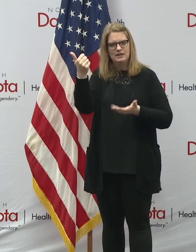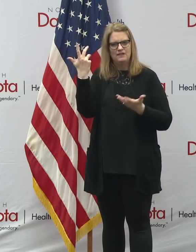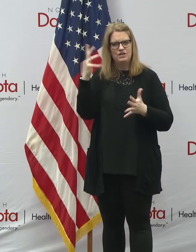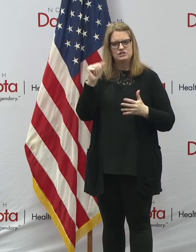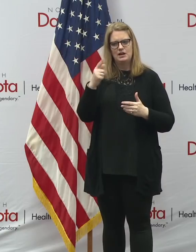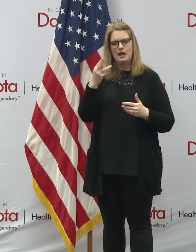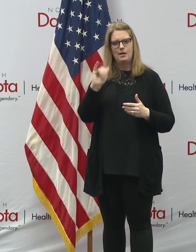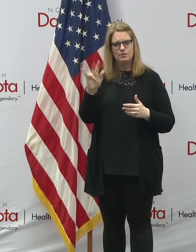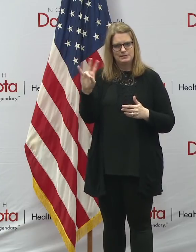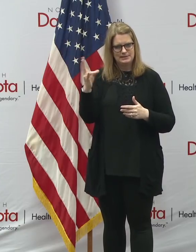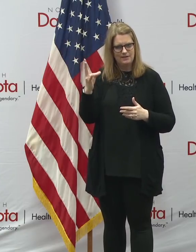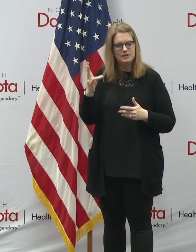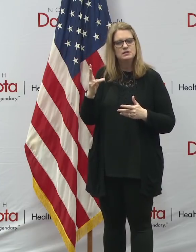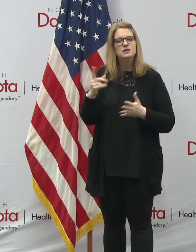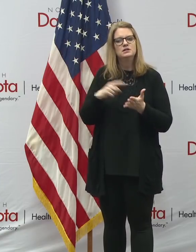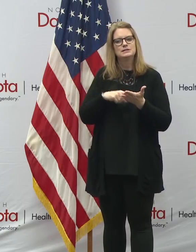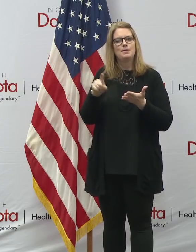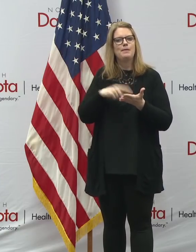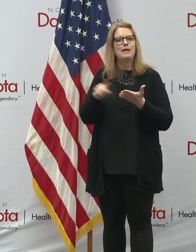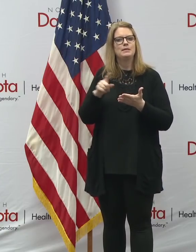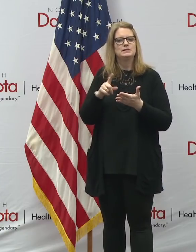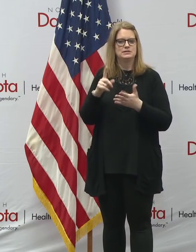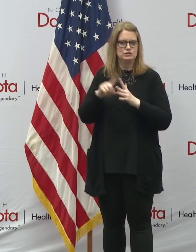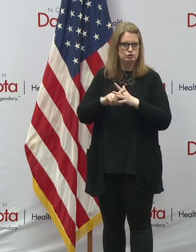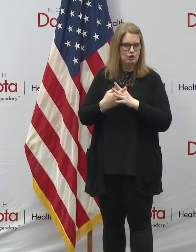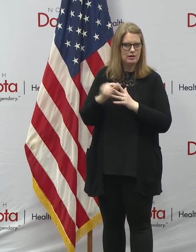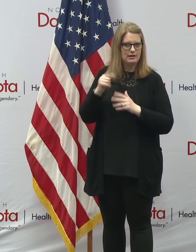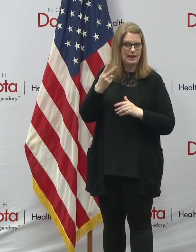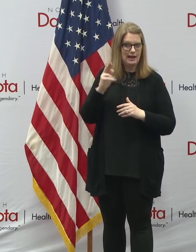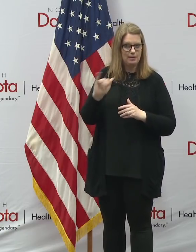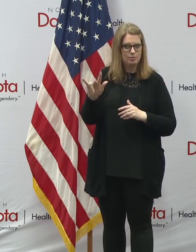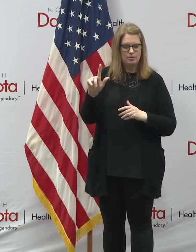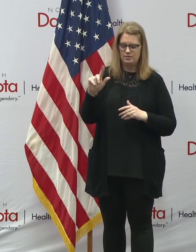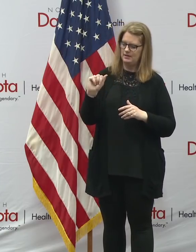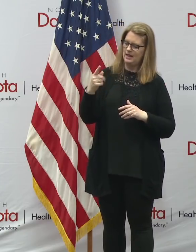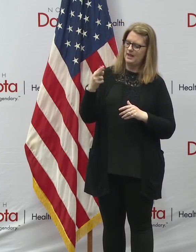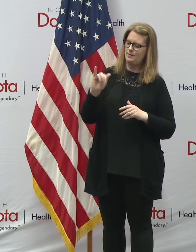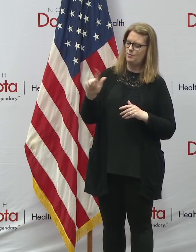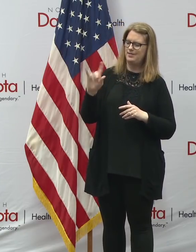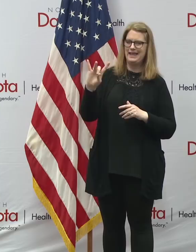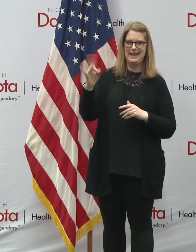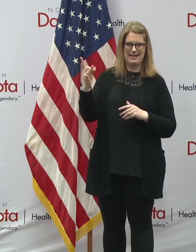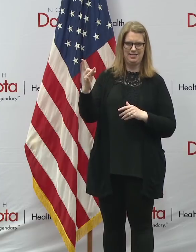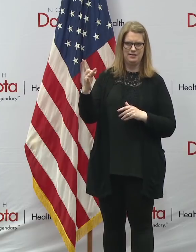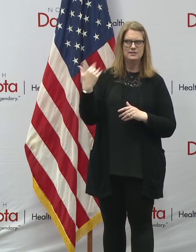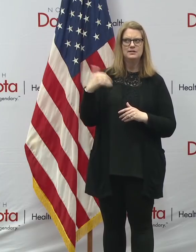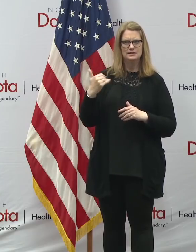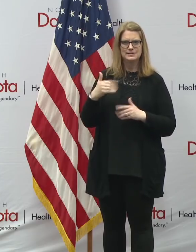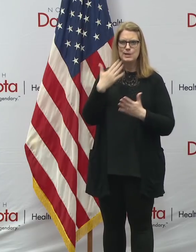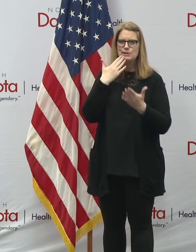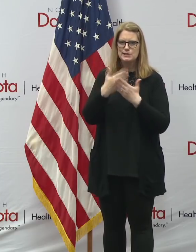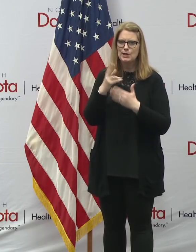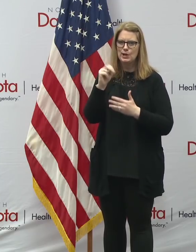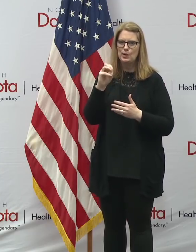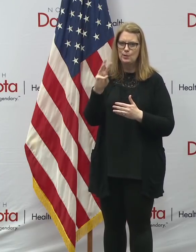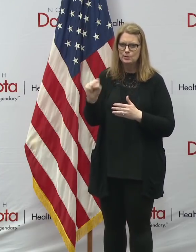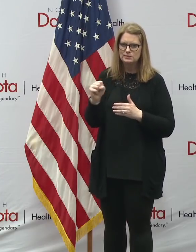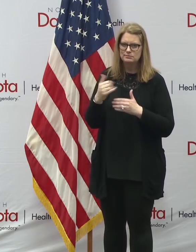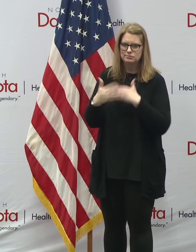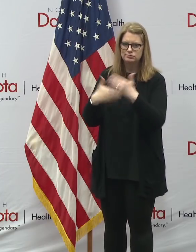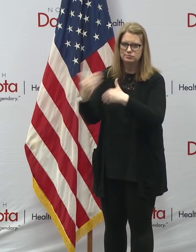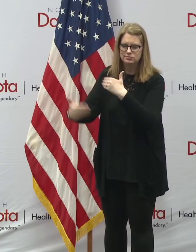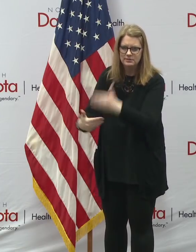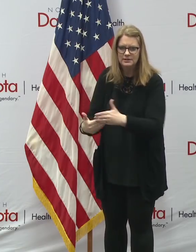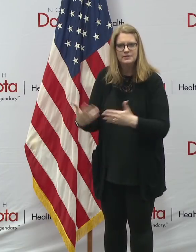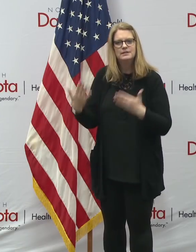April 7th. Payments were being made on April 8th. So more good news there. And again, thank you to